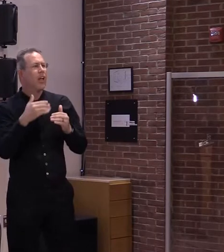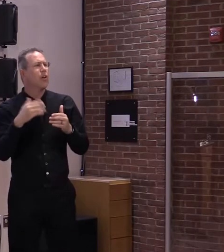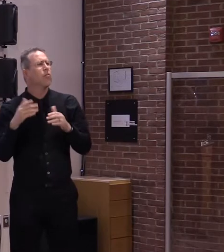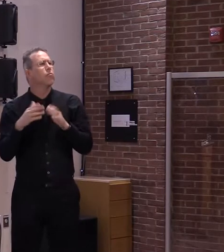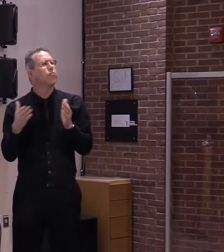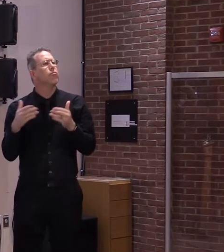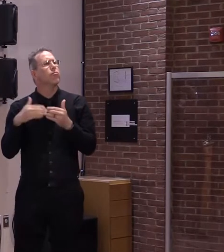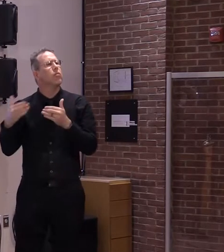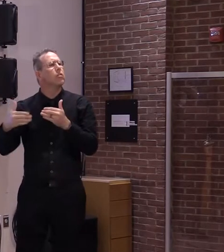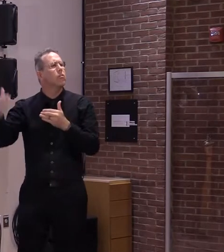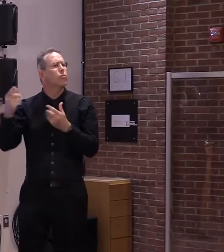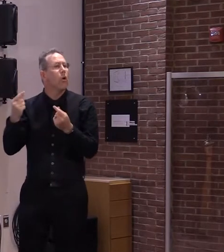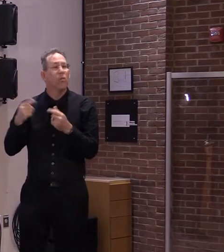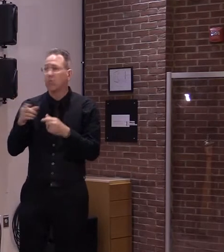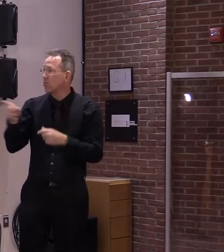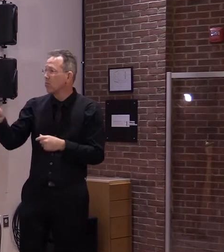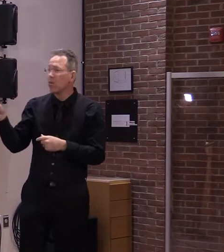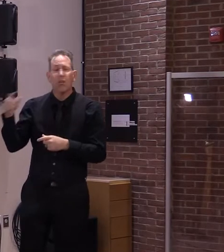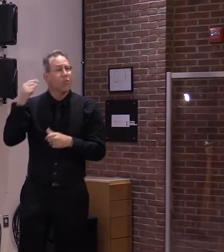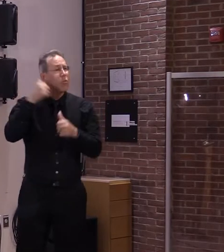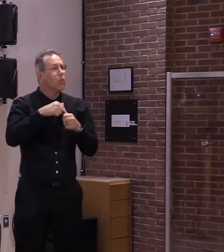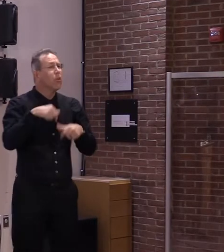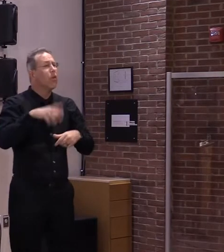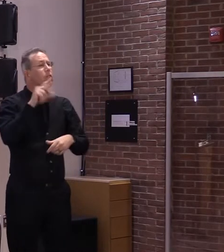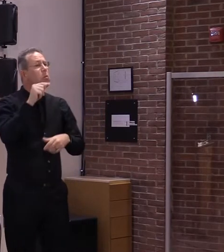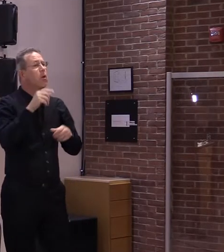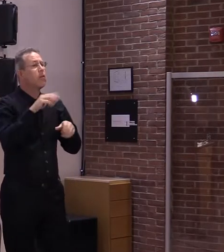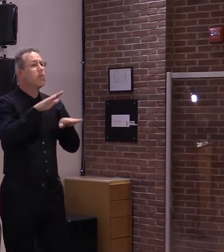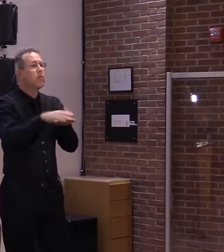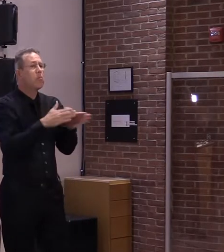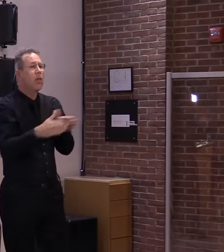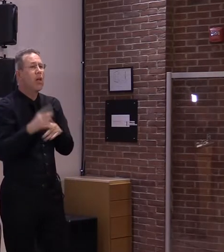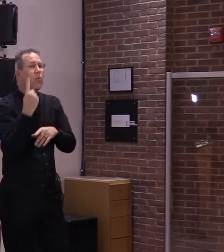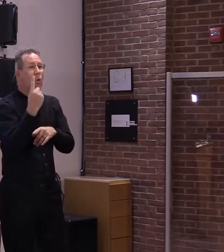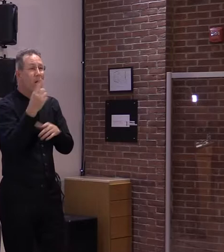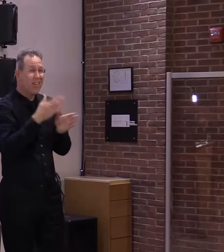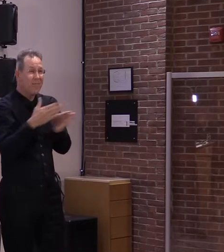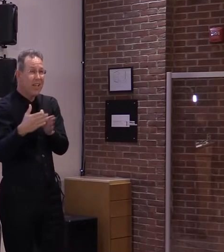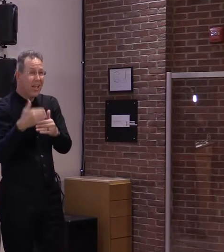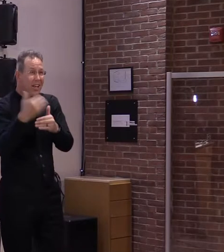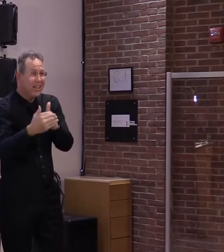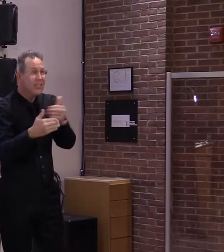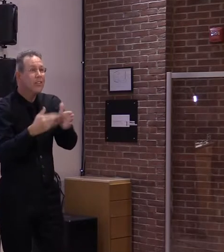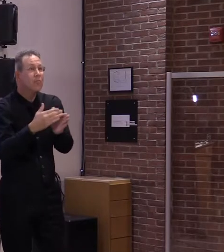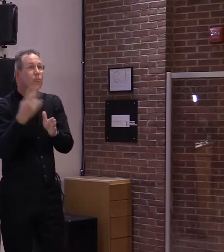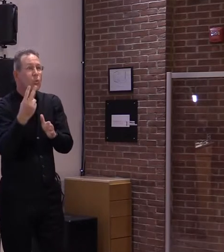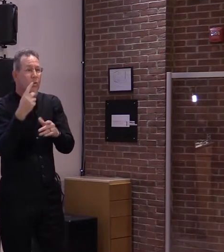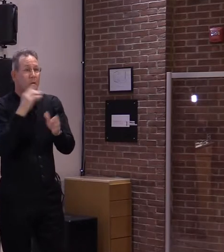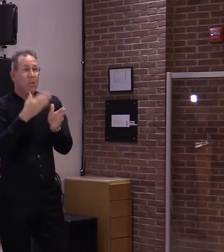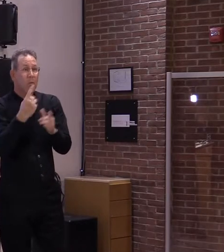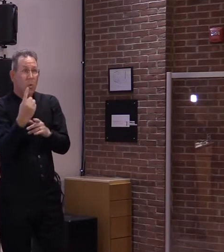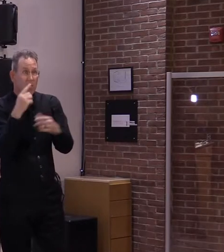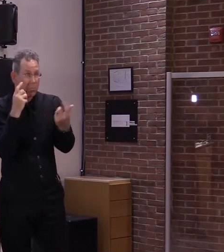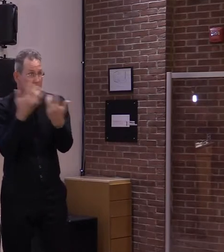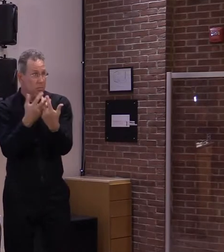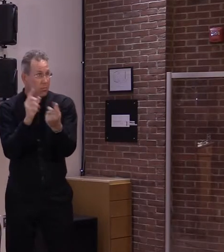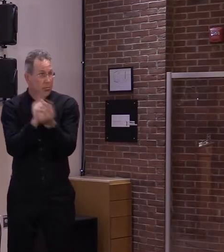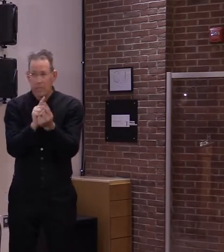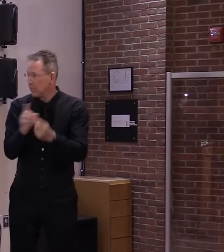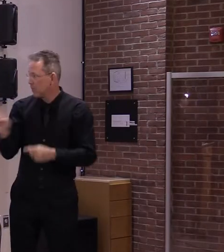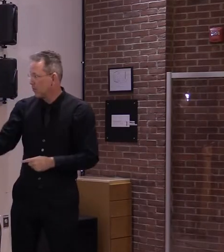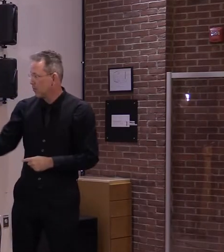we first want to take a step back and see what the progress has been since April 9th, when the first step in the plan